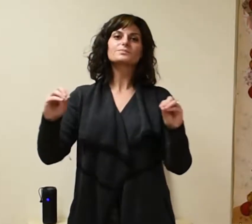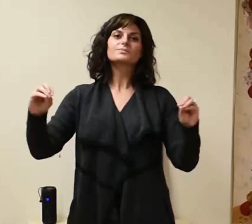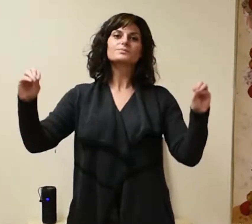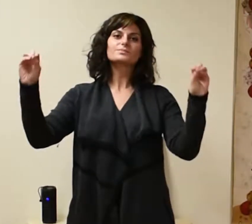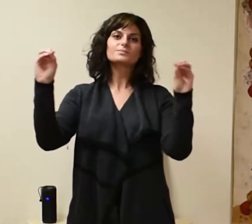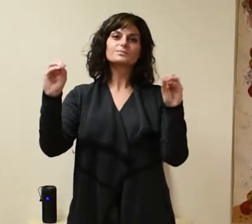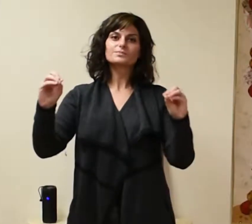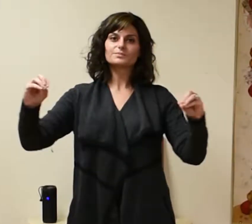love everyone are in we are one I